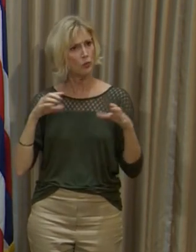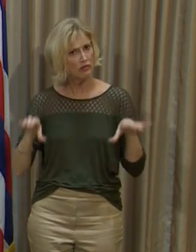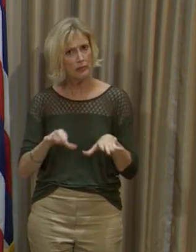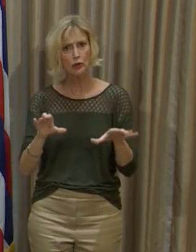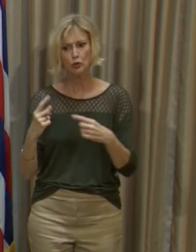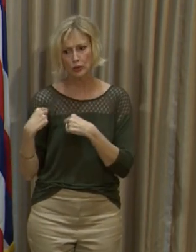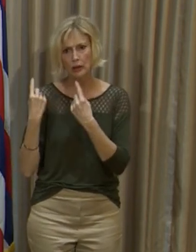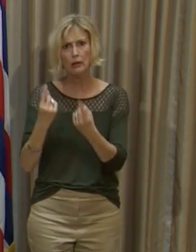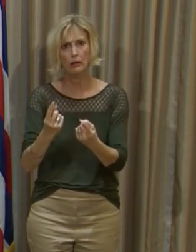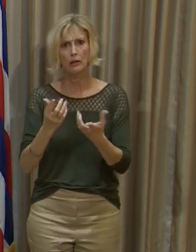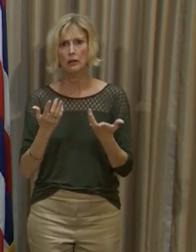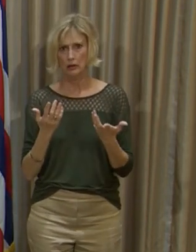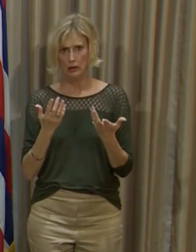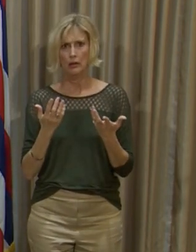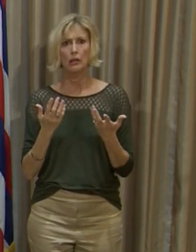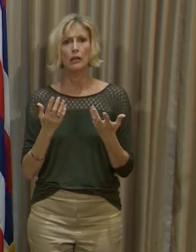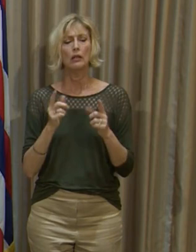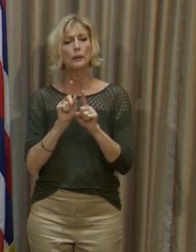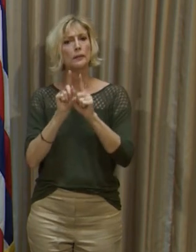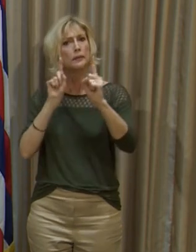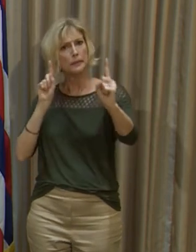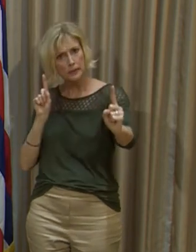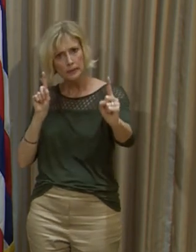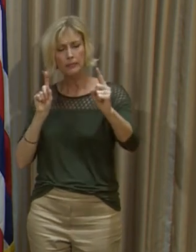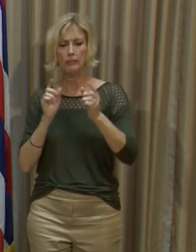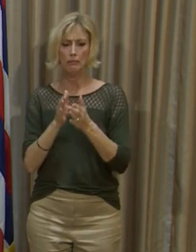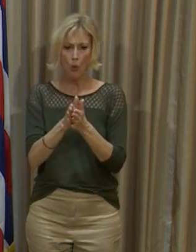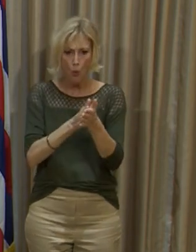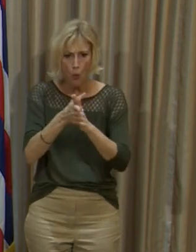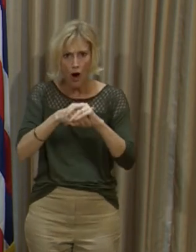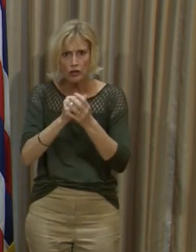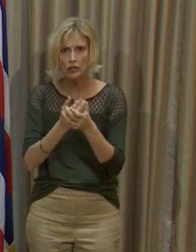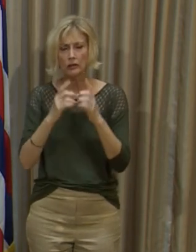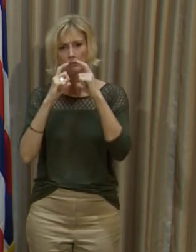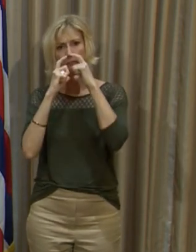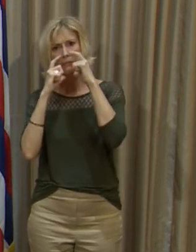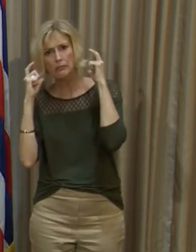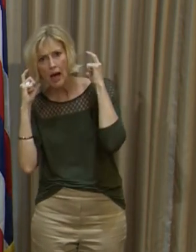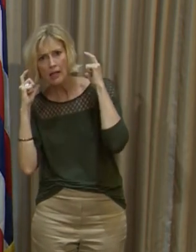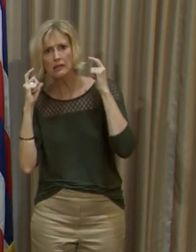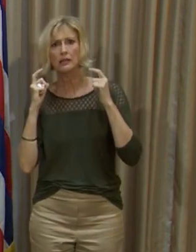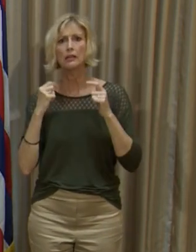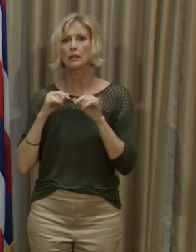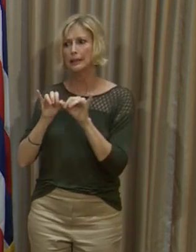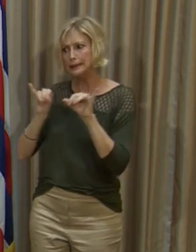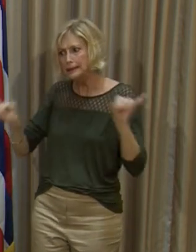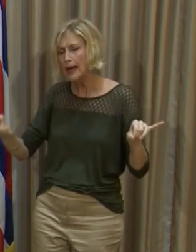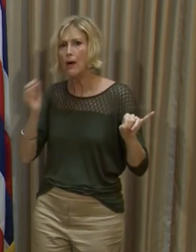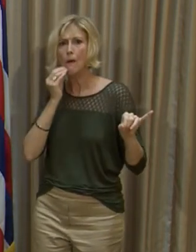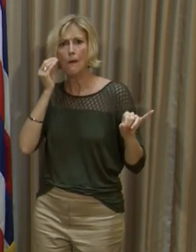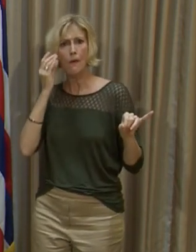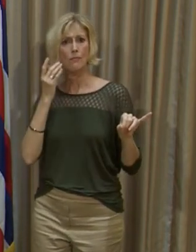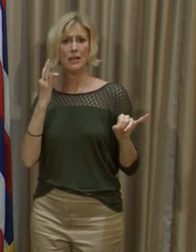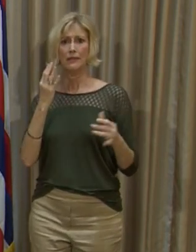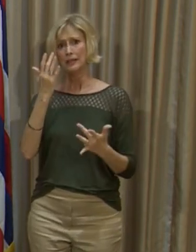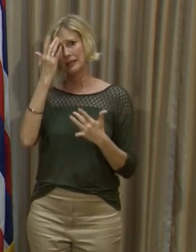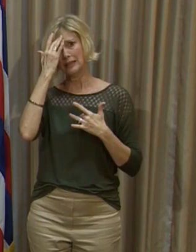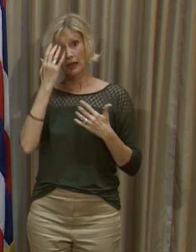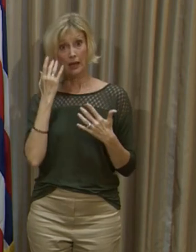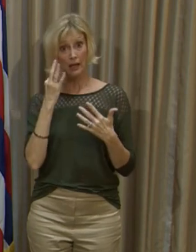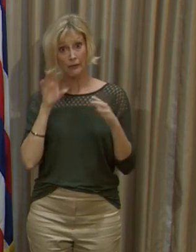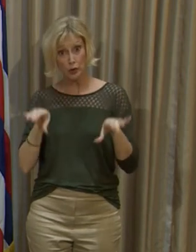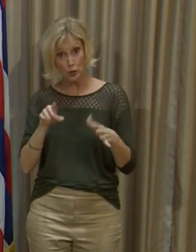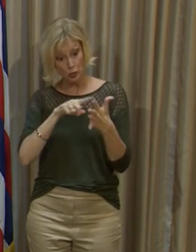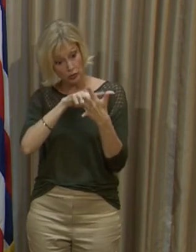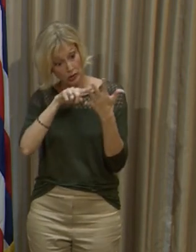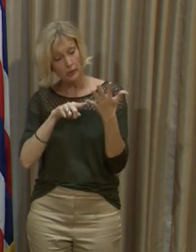So it's really about watching your distance, washing your hands, wearing your mask, and staying home when you're sick. And if we can all do those